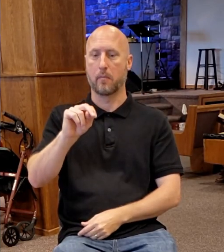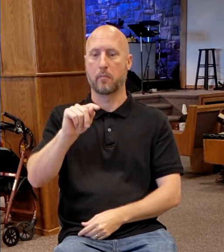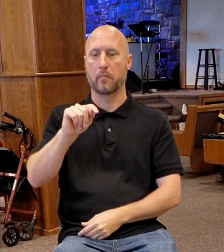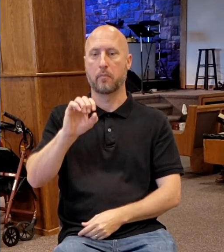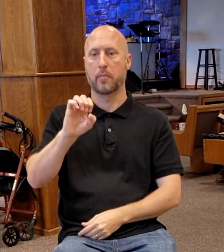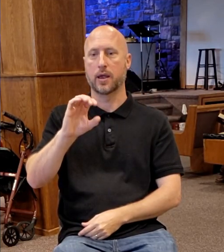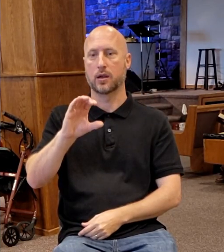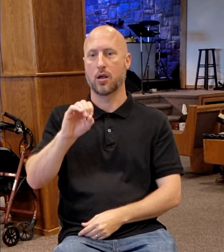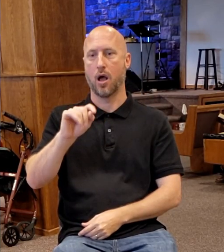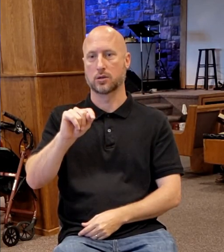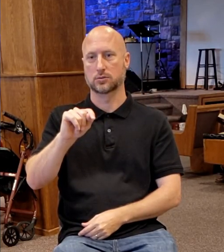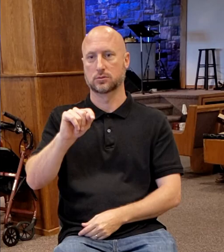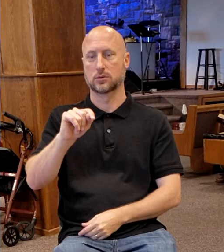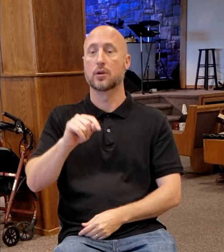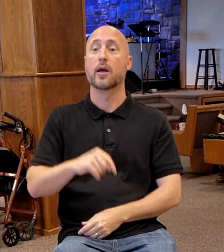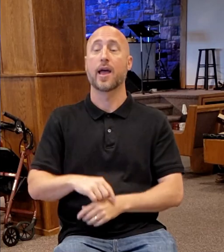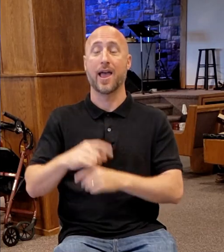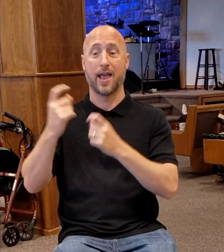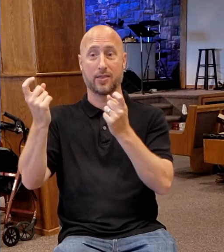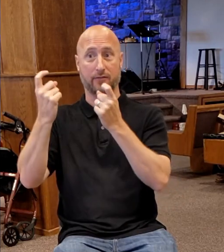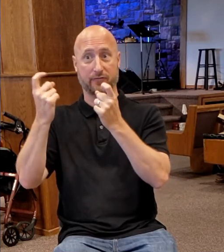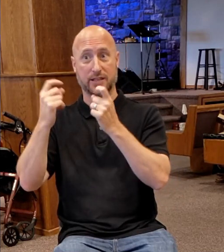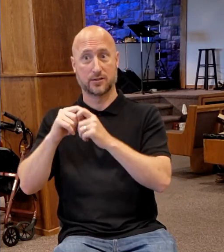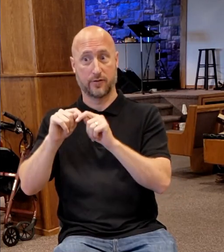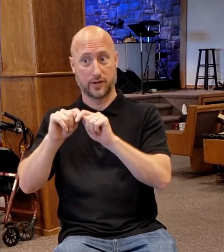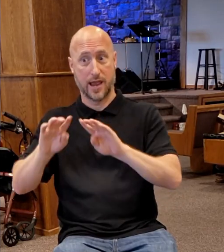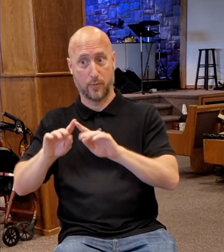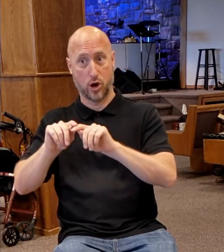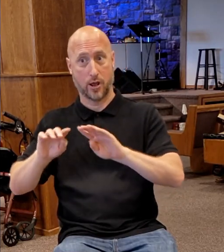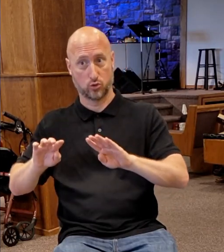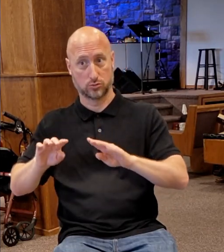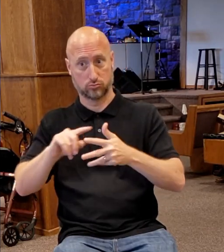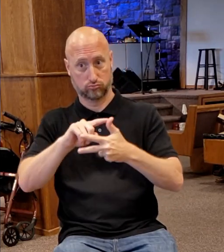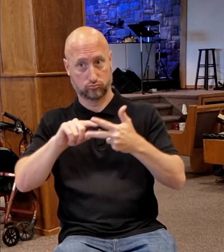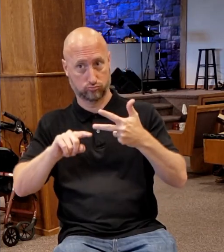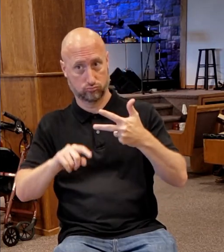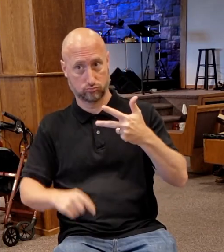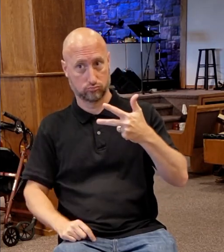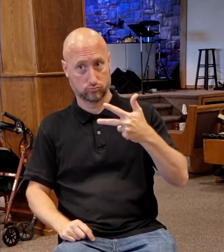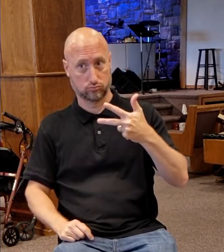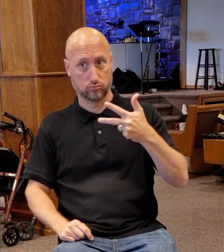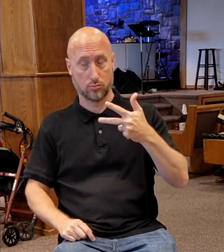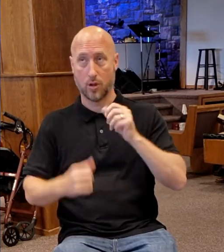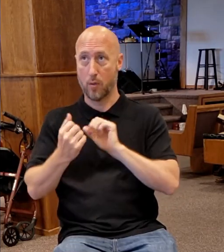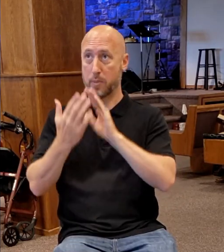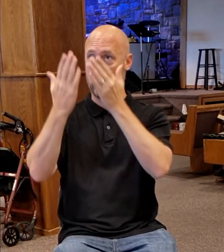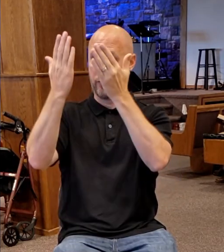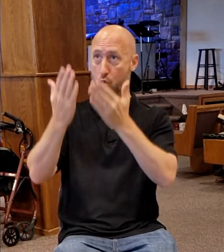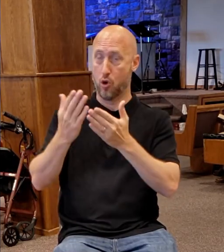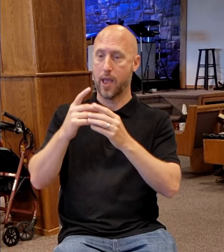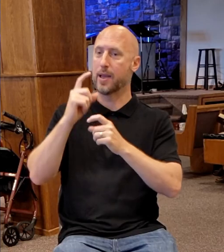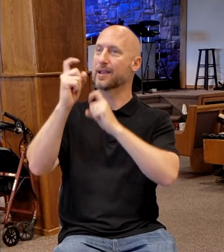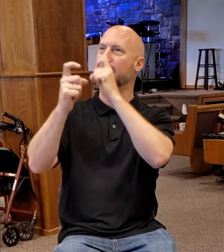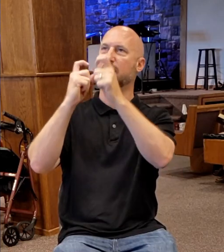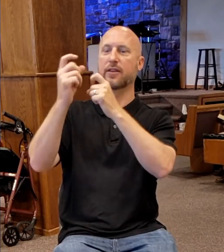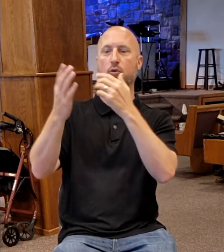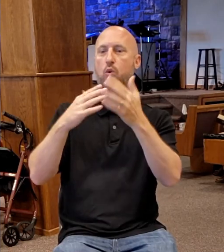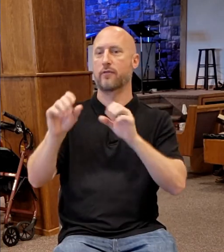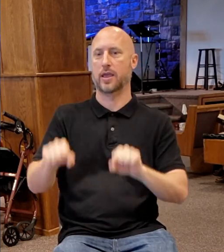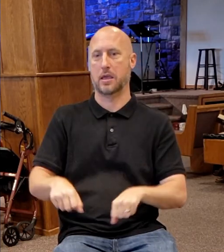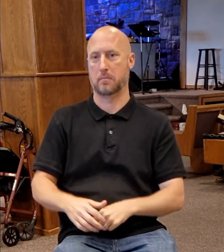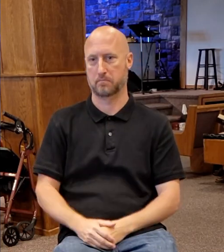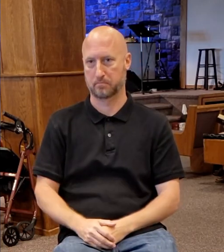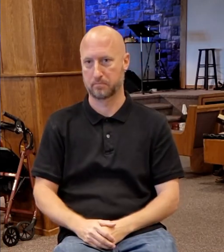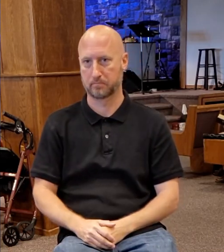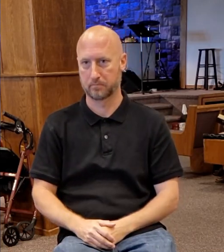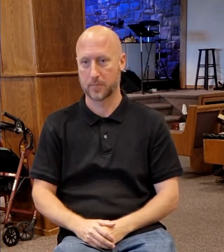And they shall not appear before him empty. They'll bring whatever gifts they can. So, tabernacles is